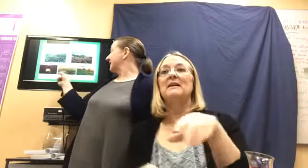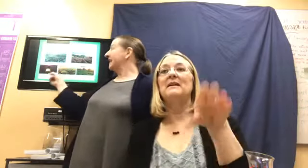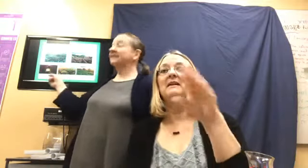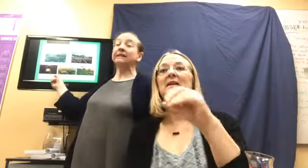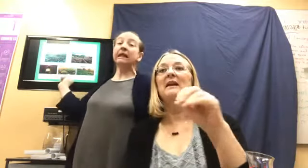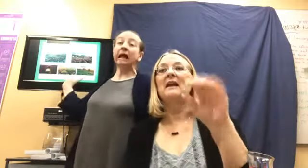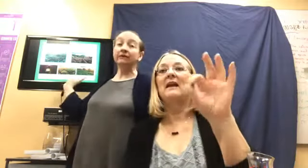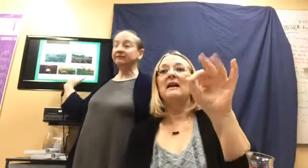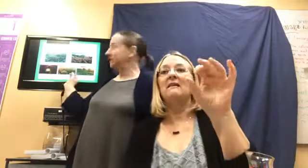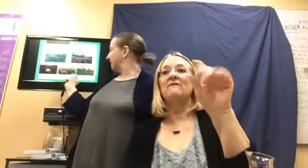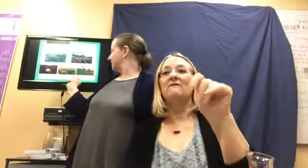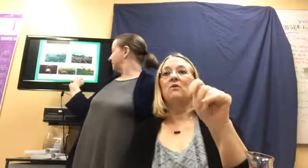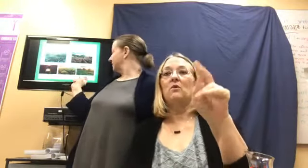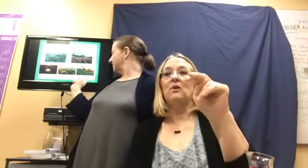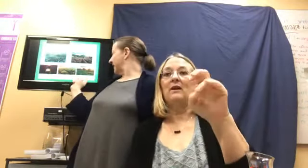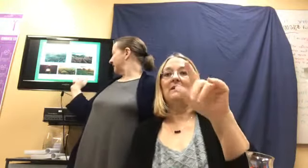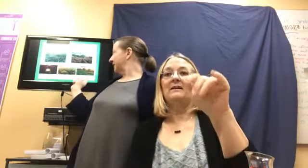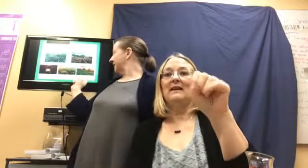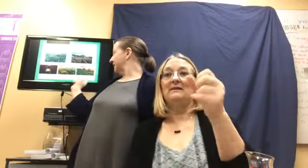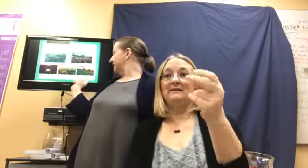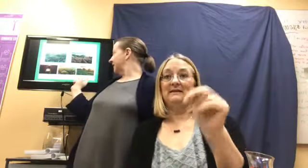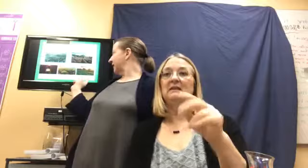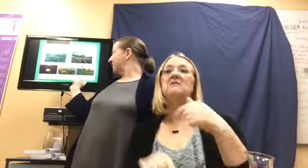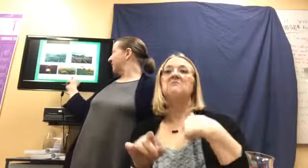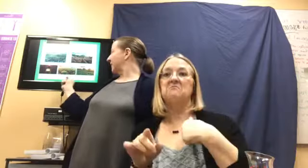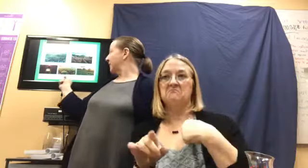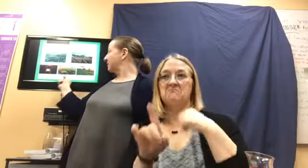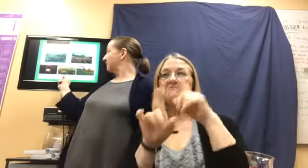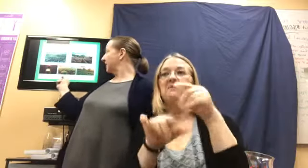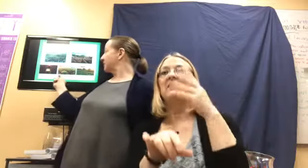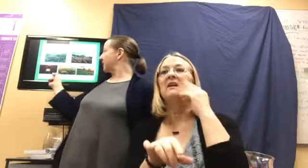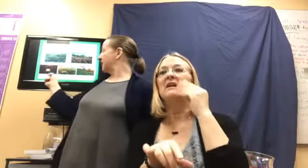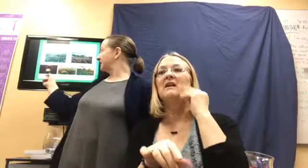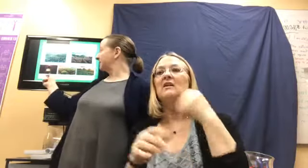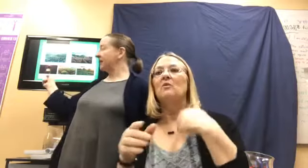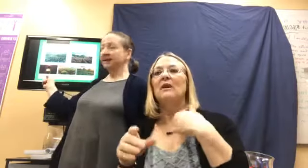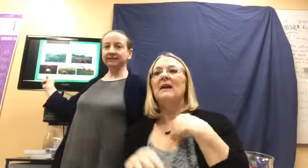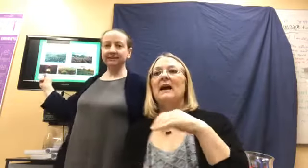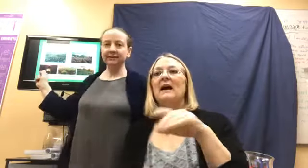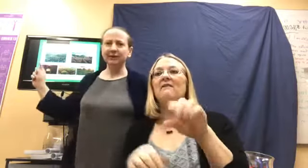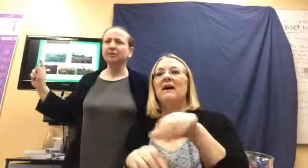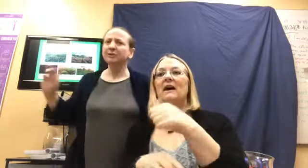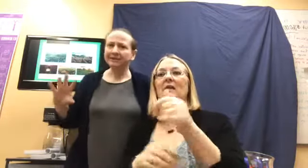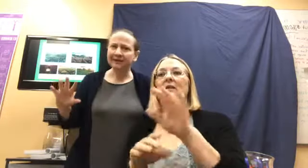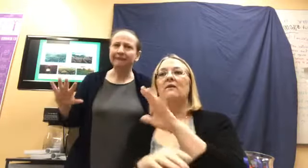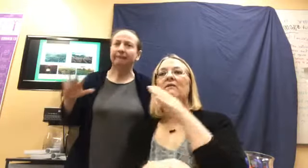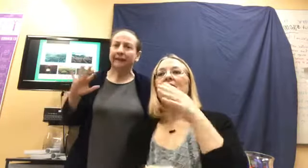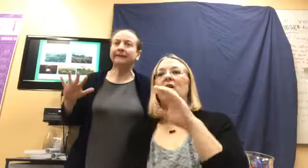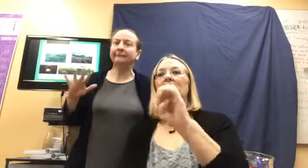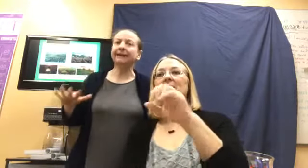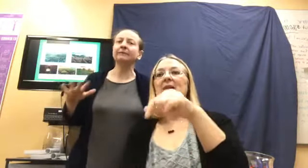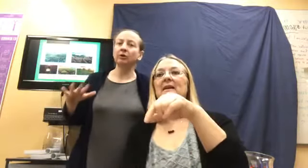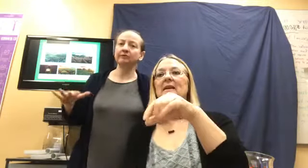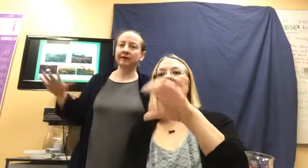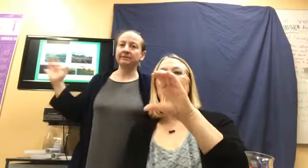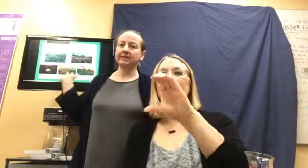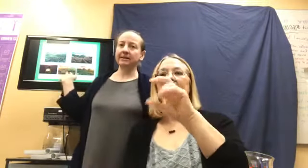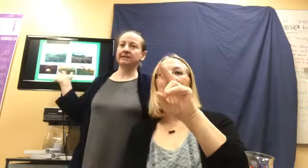I'd love to go to. Uh, we have one in Ecuador, Croatia and France. We also have many, many more farms than this.